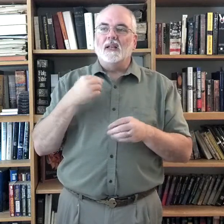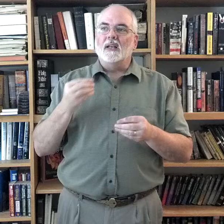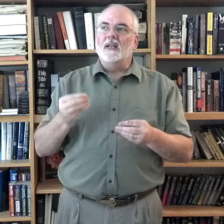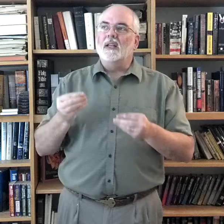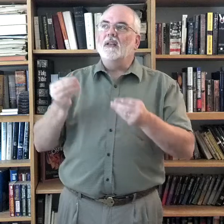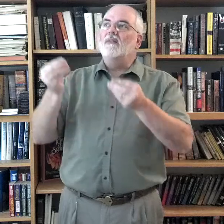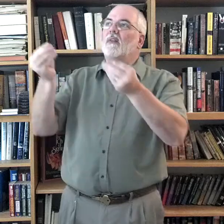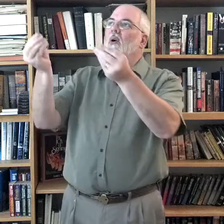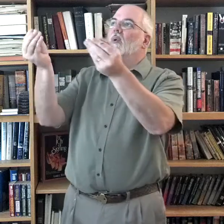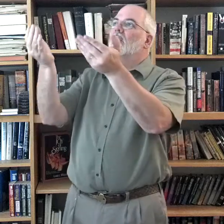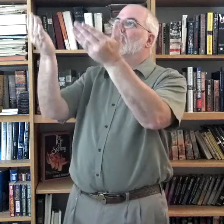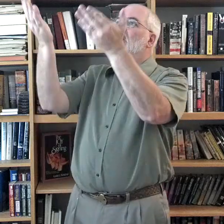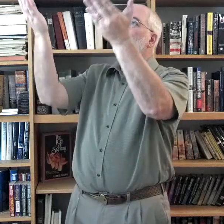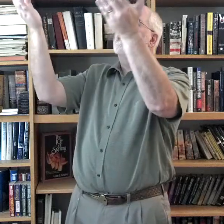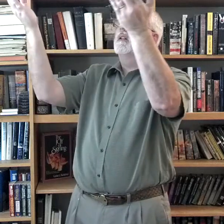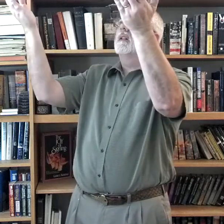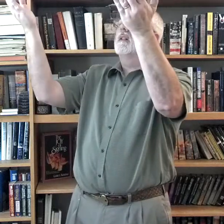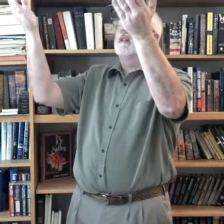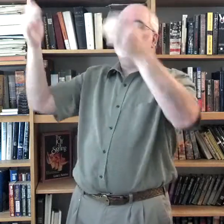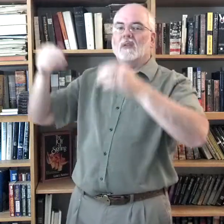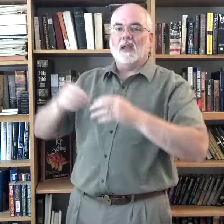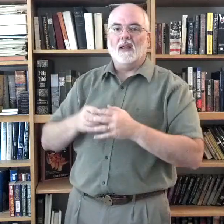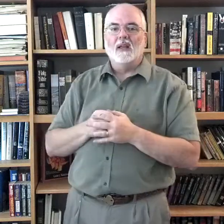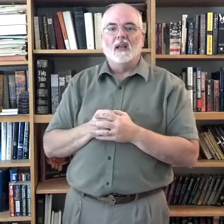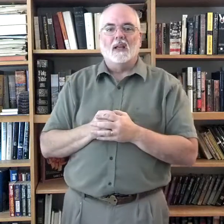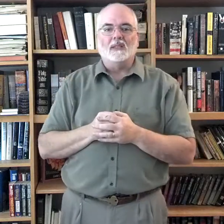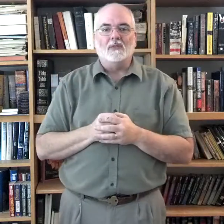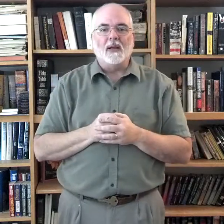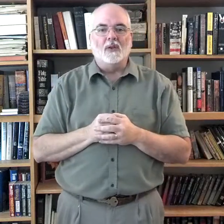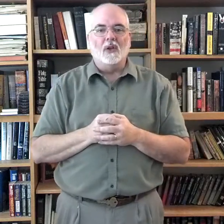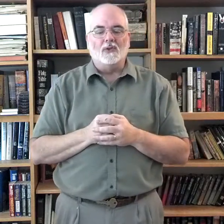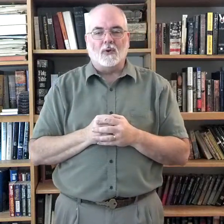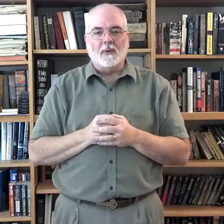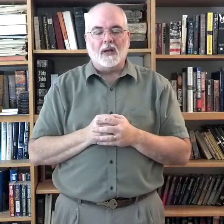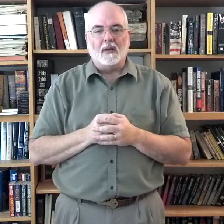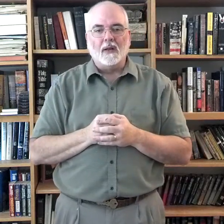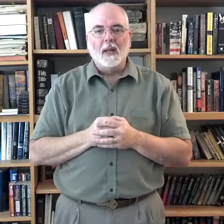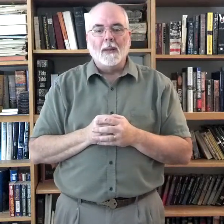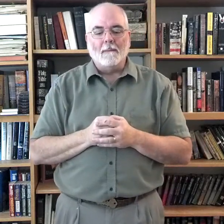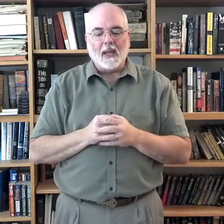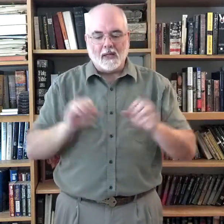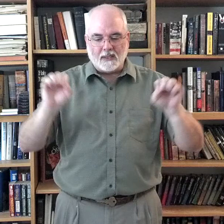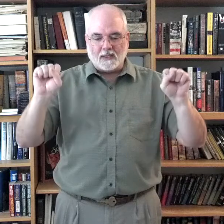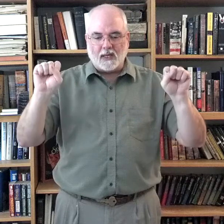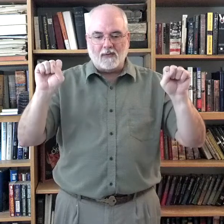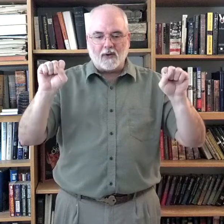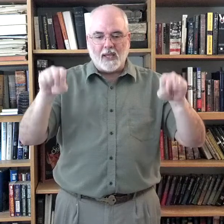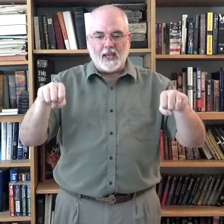Devote. Devote. Okay? Let's just think on those for a minute. May. This is the sign for can.